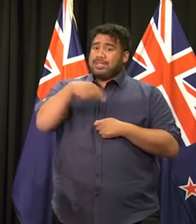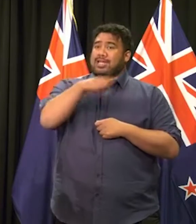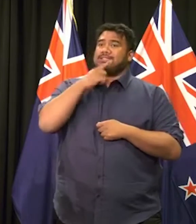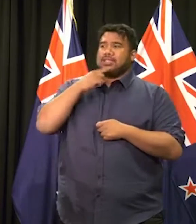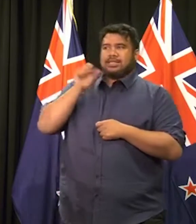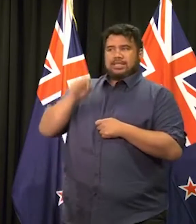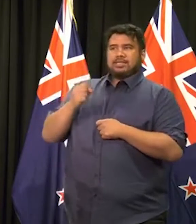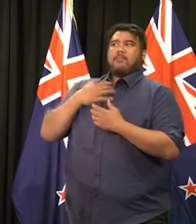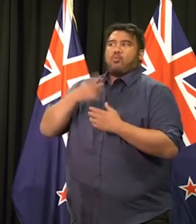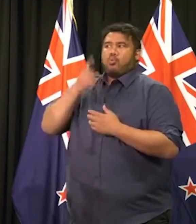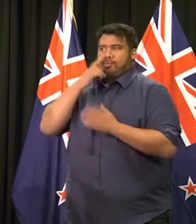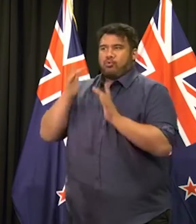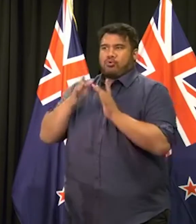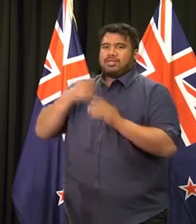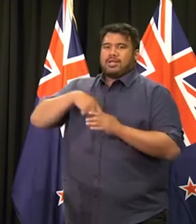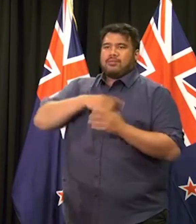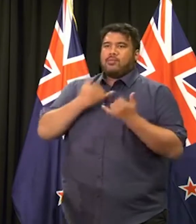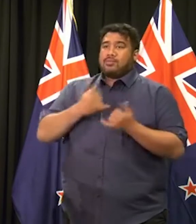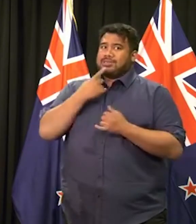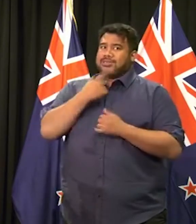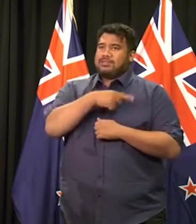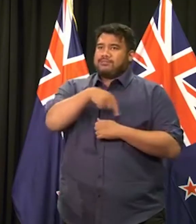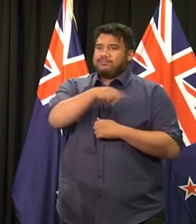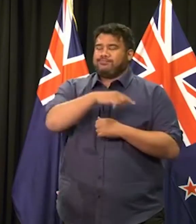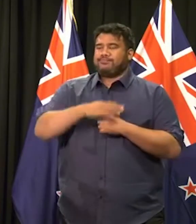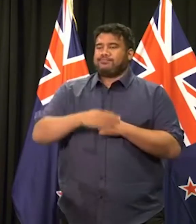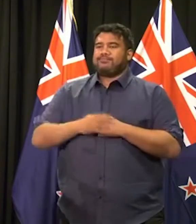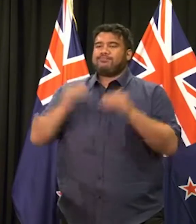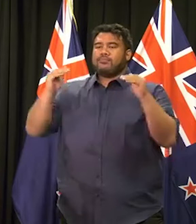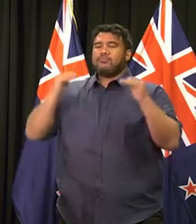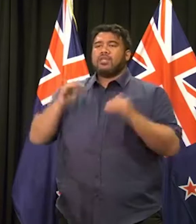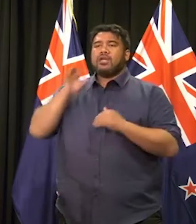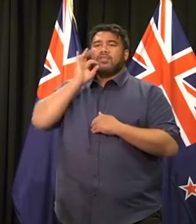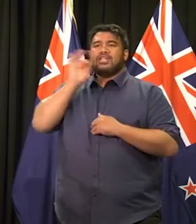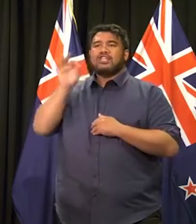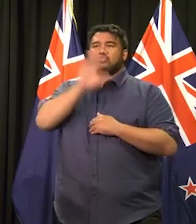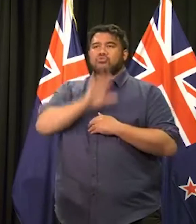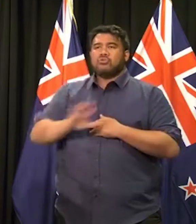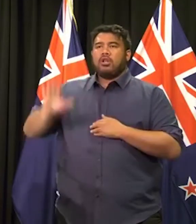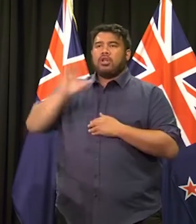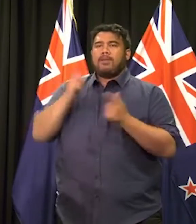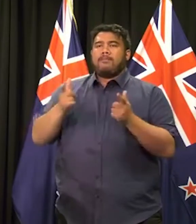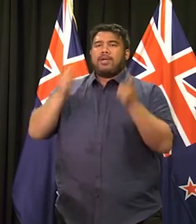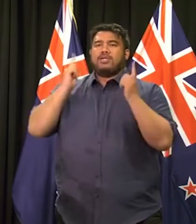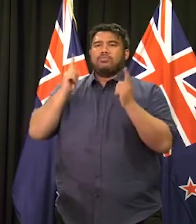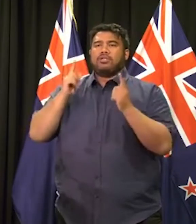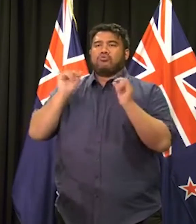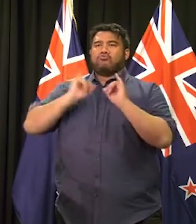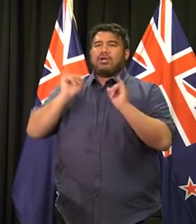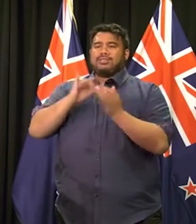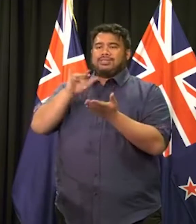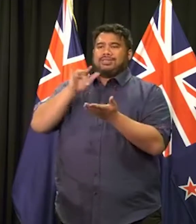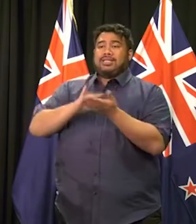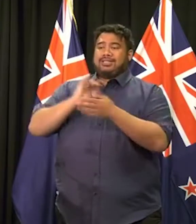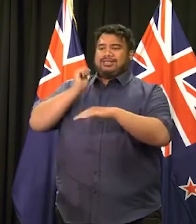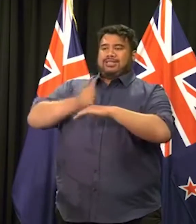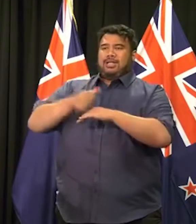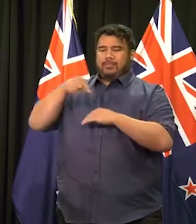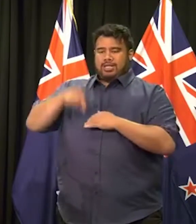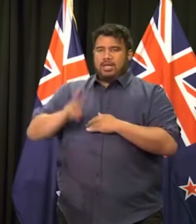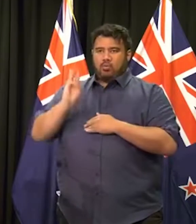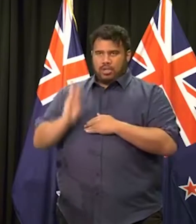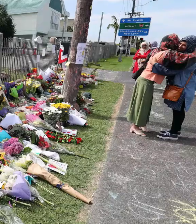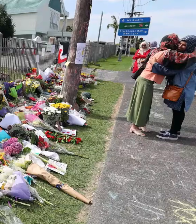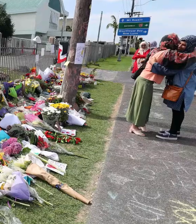in contact. The National Management Crisis Centre was set up in Wellington yesterday with staff on the ground